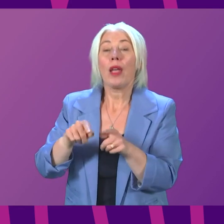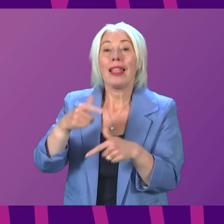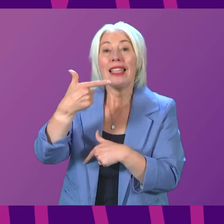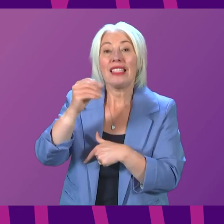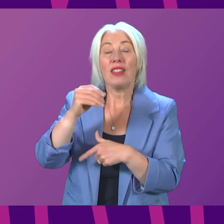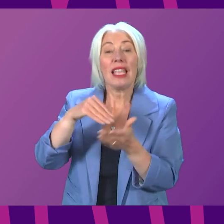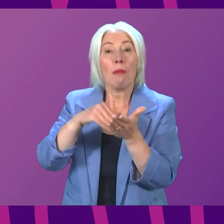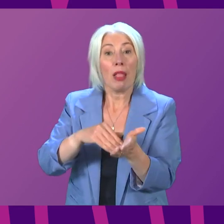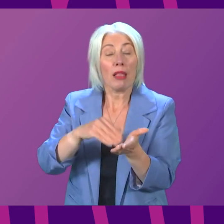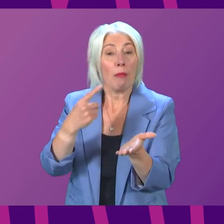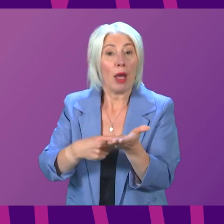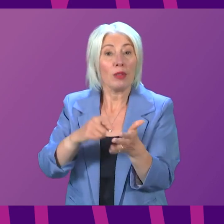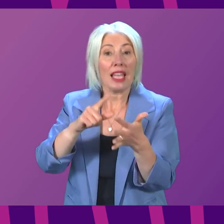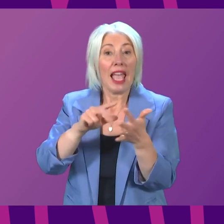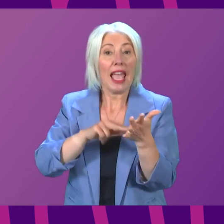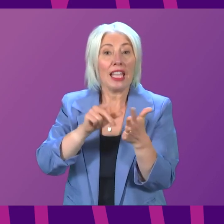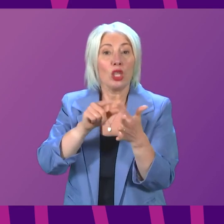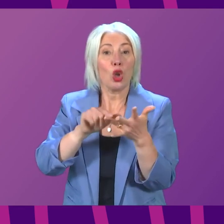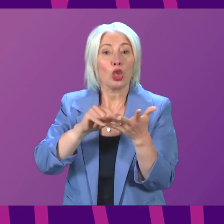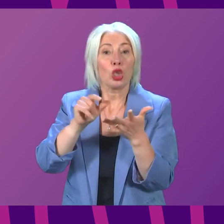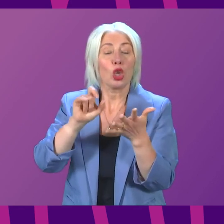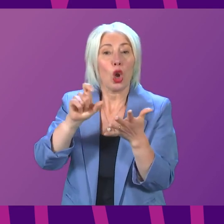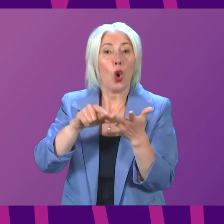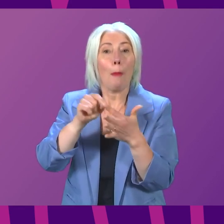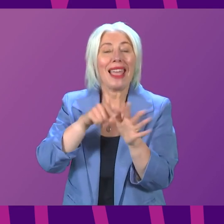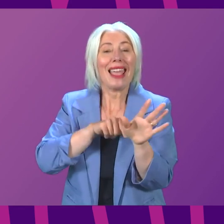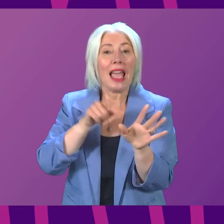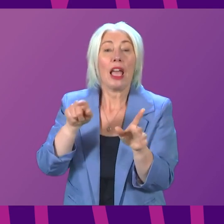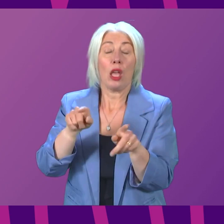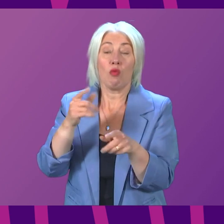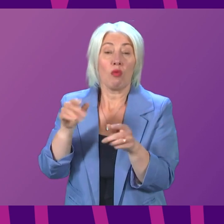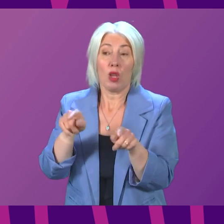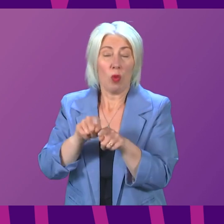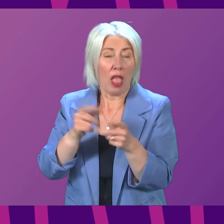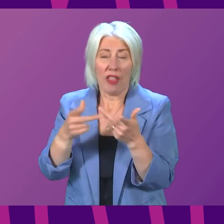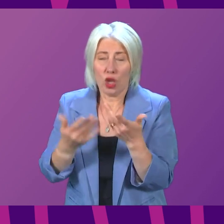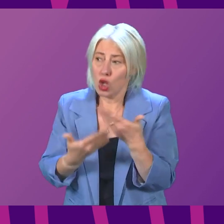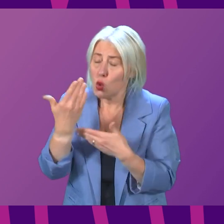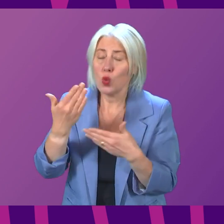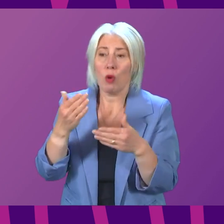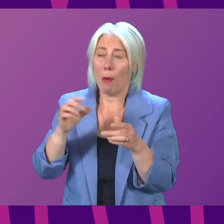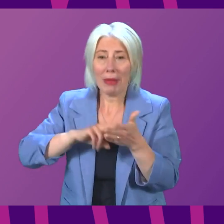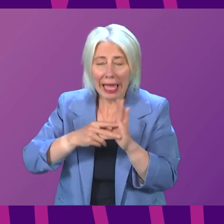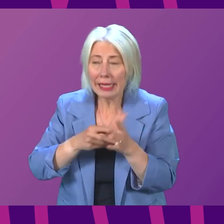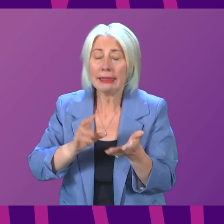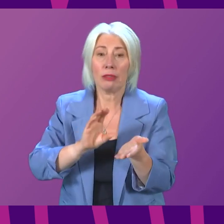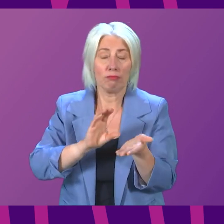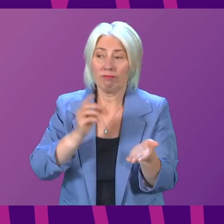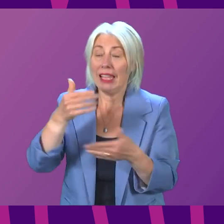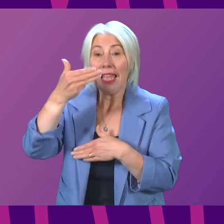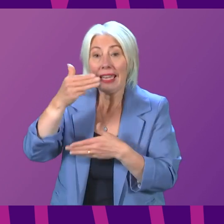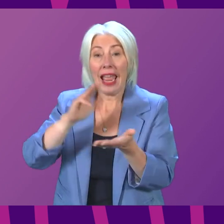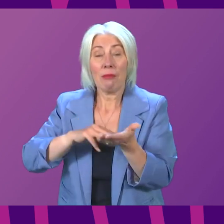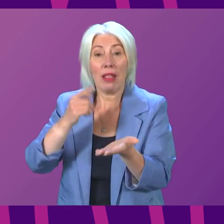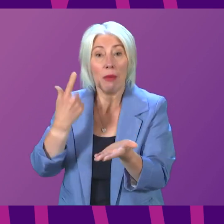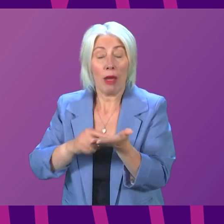endoscopy and urology diagnostic recovery and renewal plan. We are also investing £9 million in